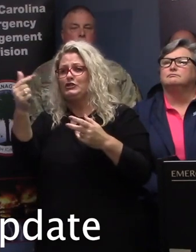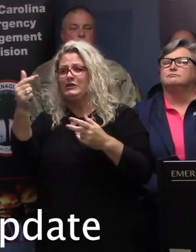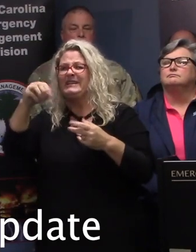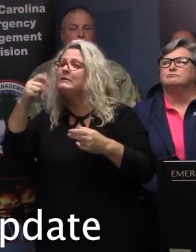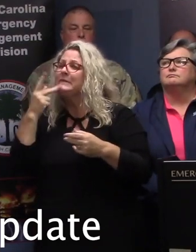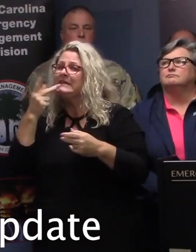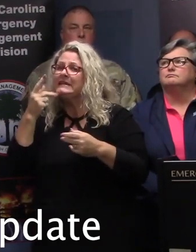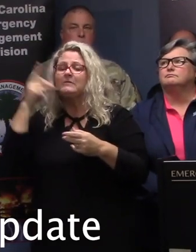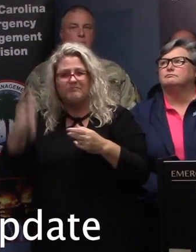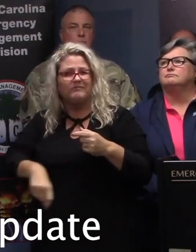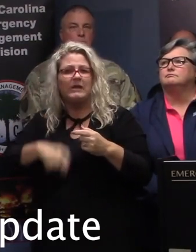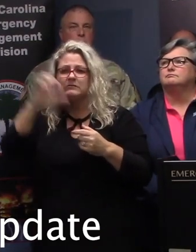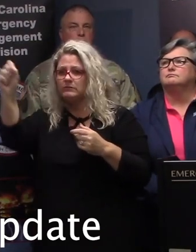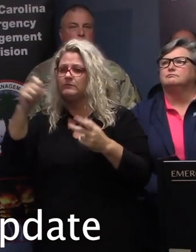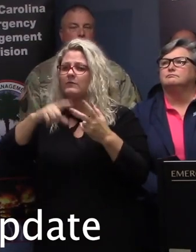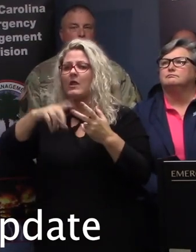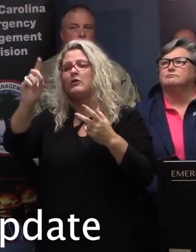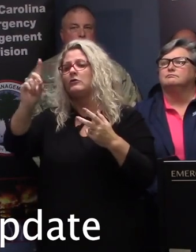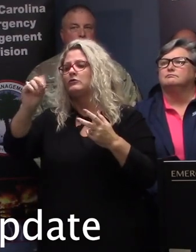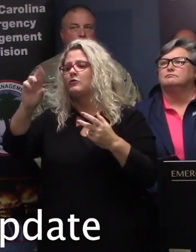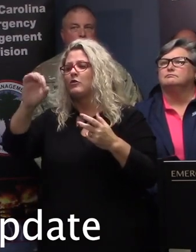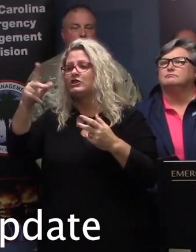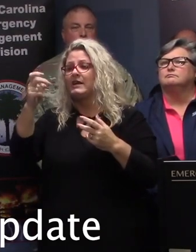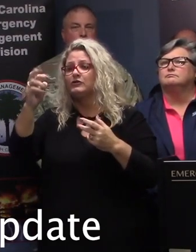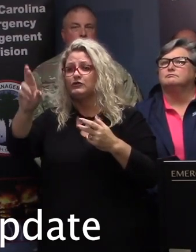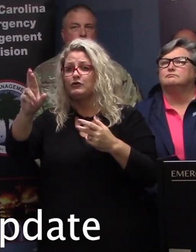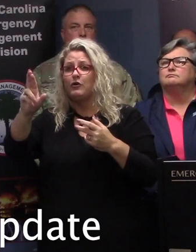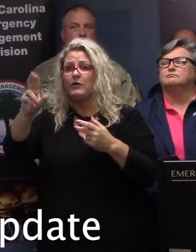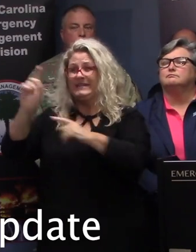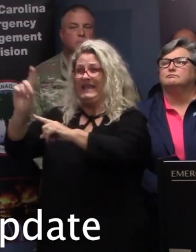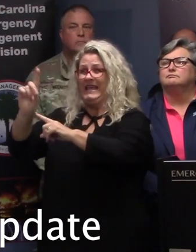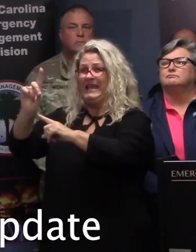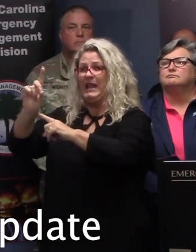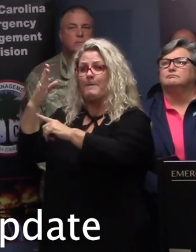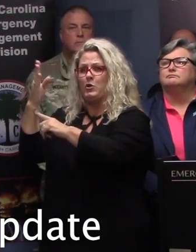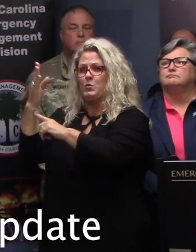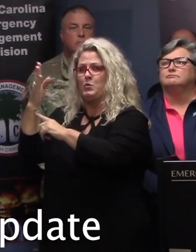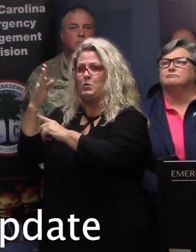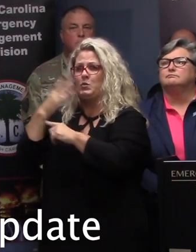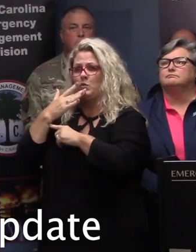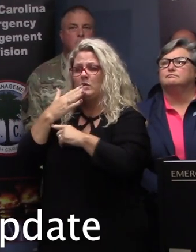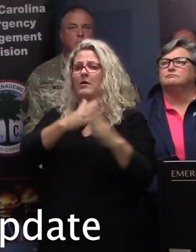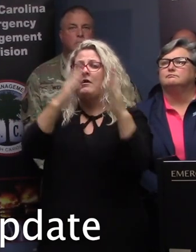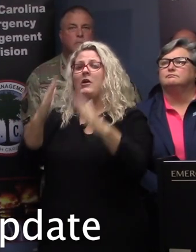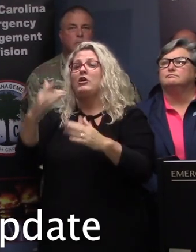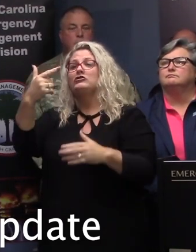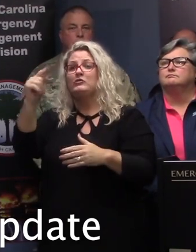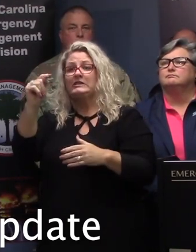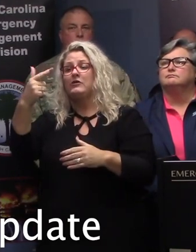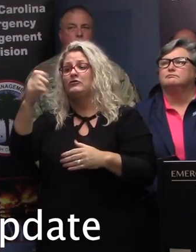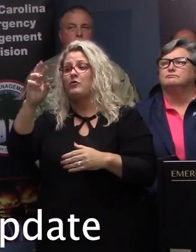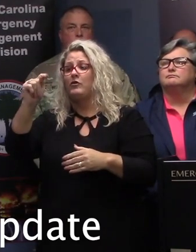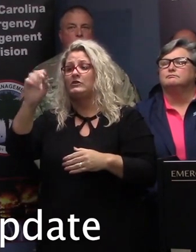pink. In Dorchester County, it is Zone D, which is in blue. In Georgetown County, it is Zone A,